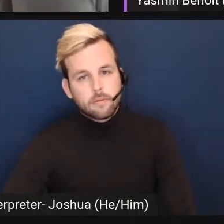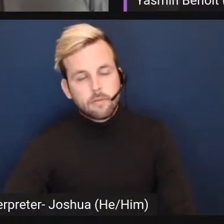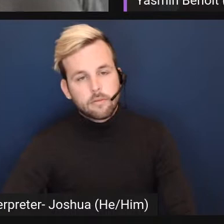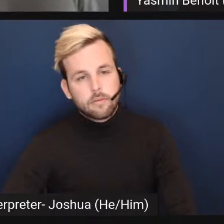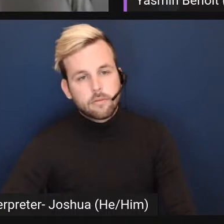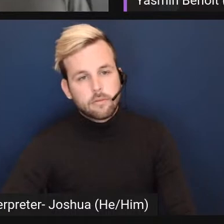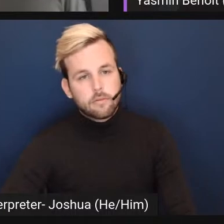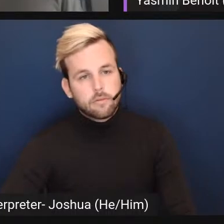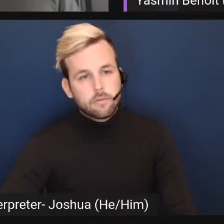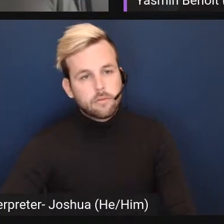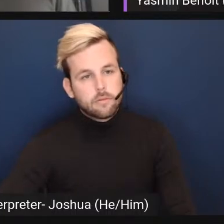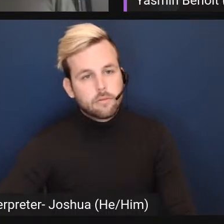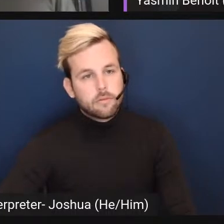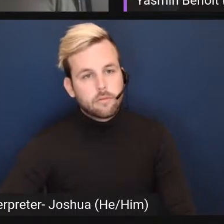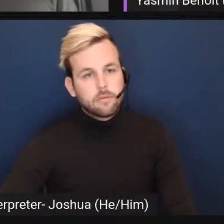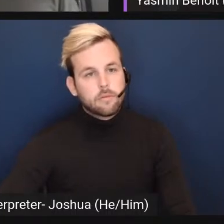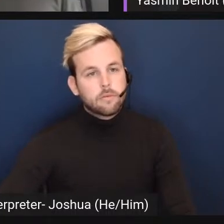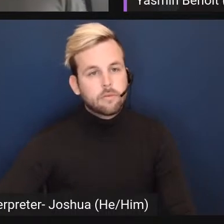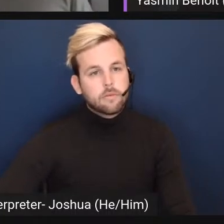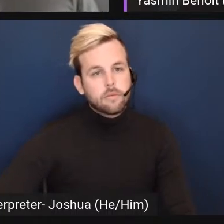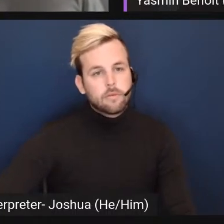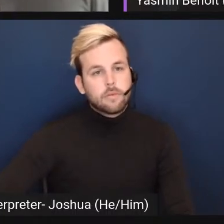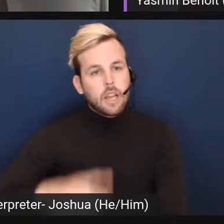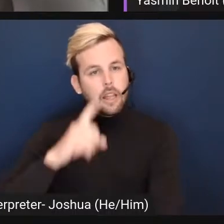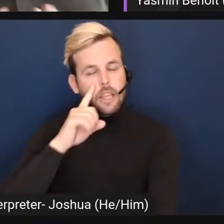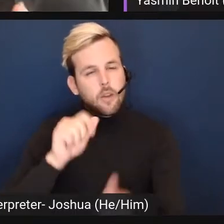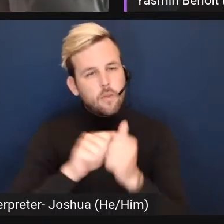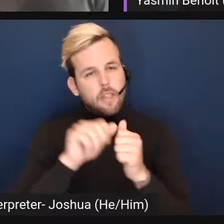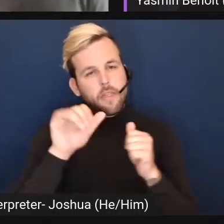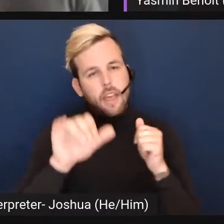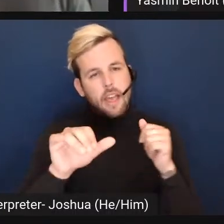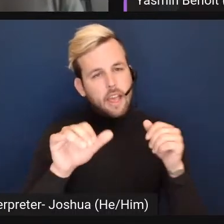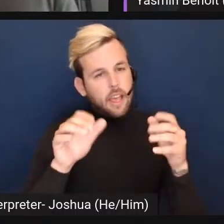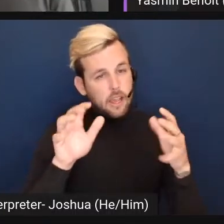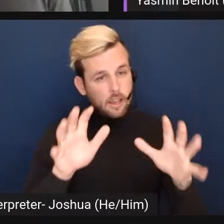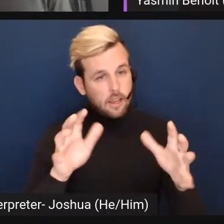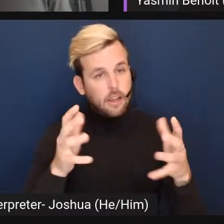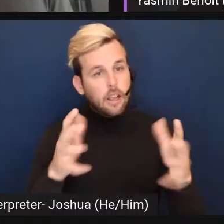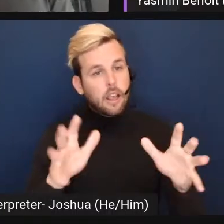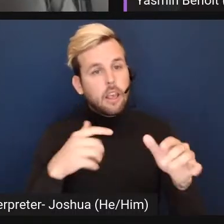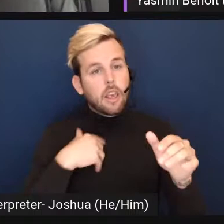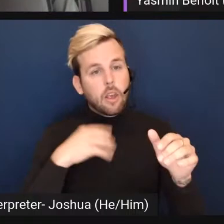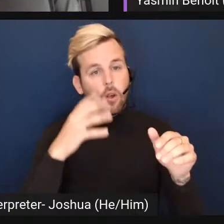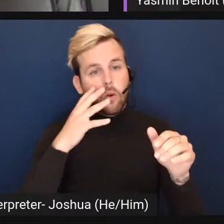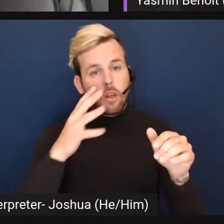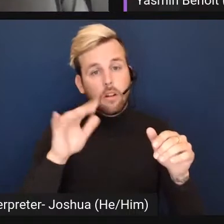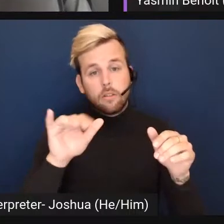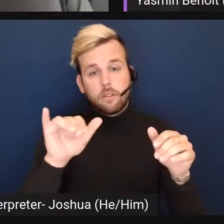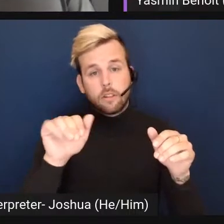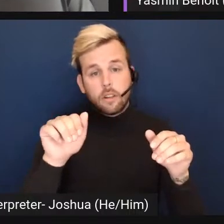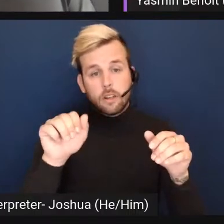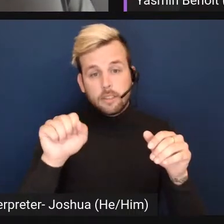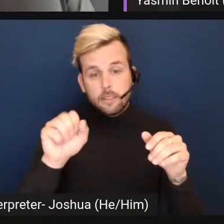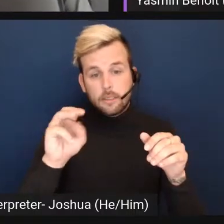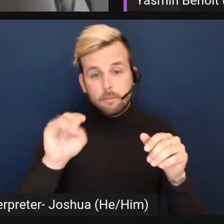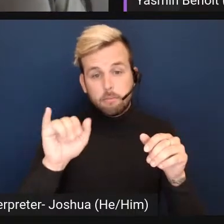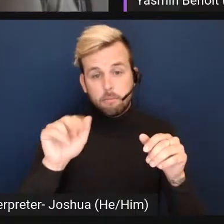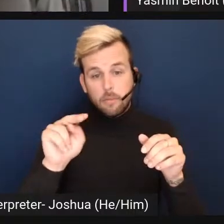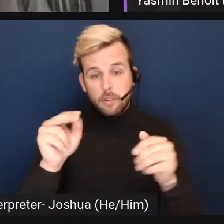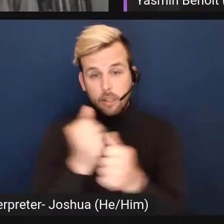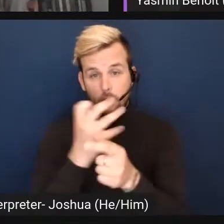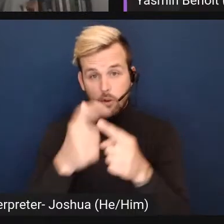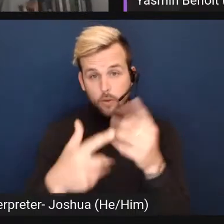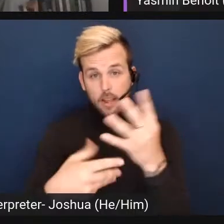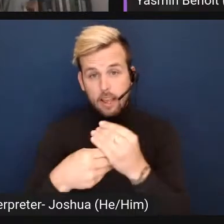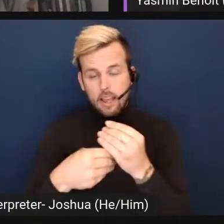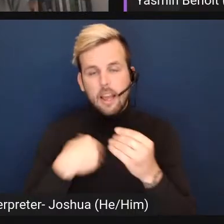so i think with that uh i will um yasmin see if you have anything you want to add